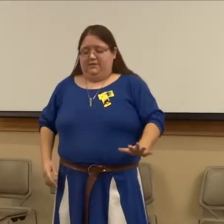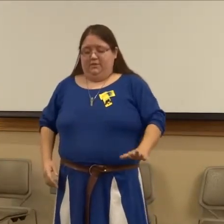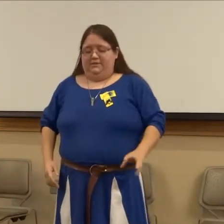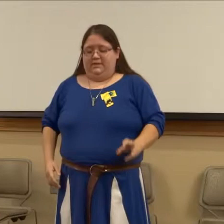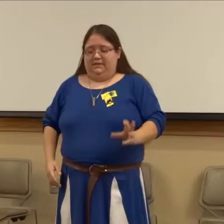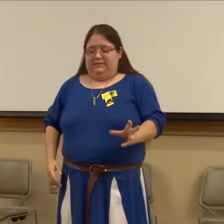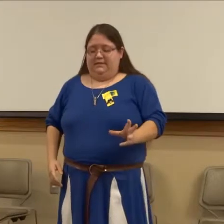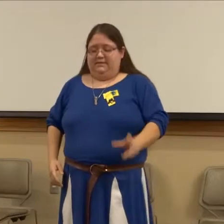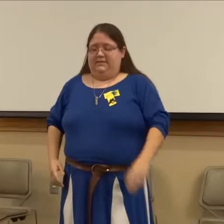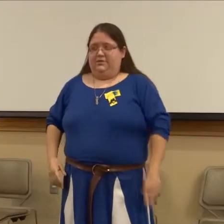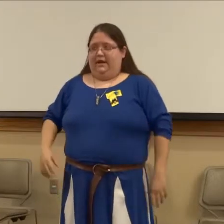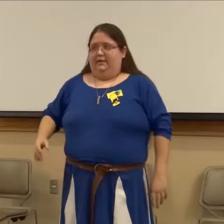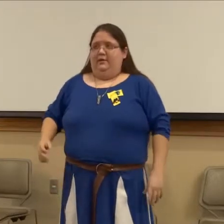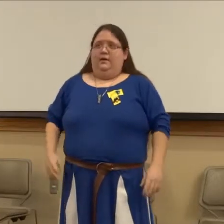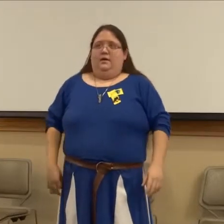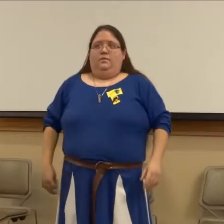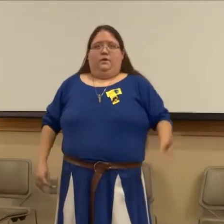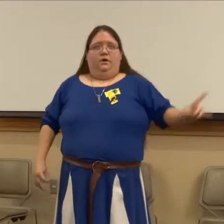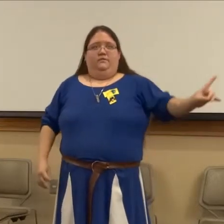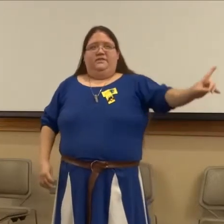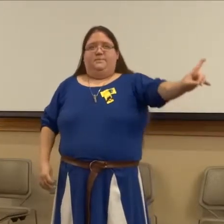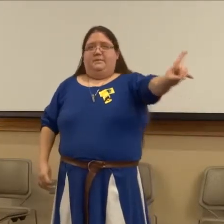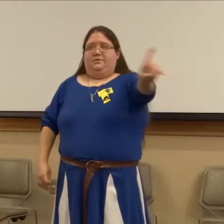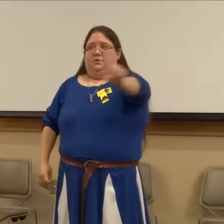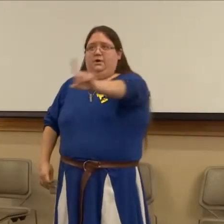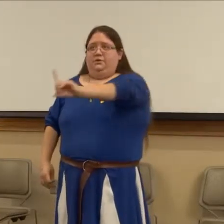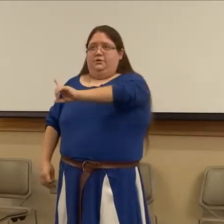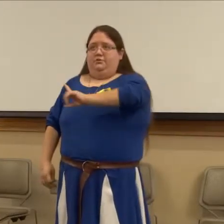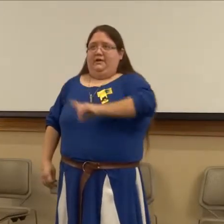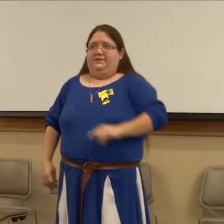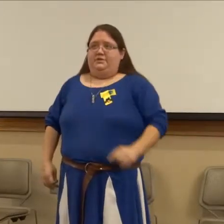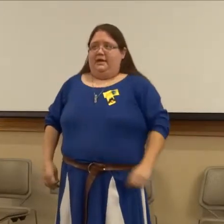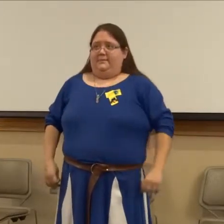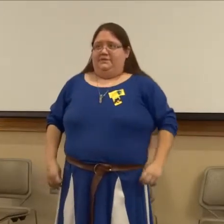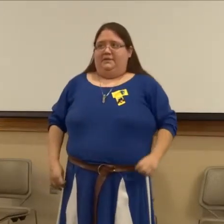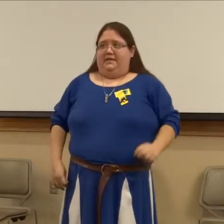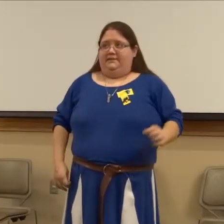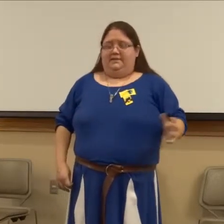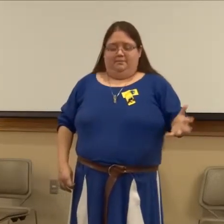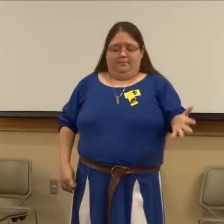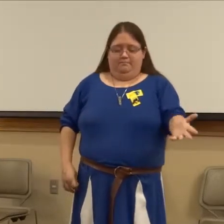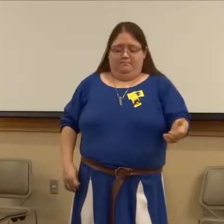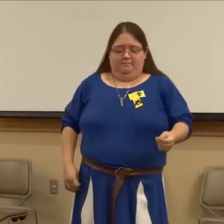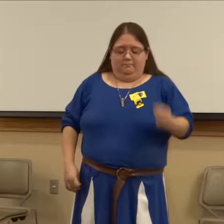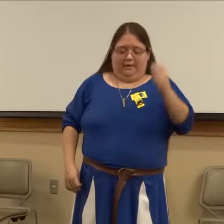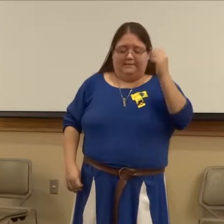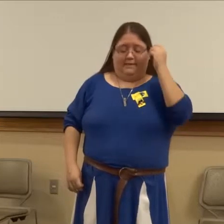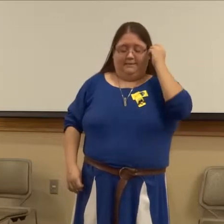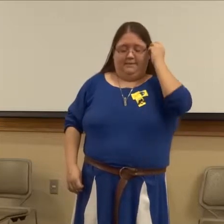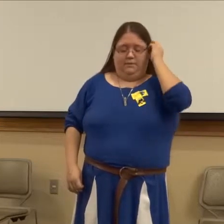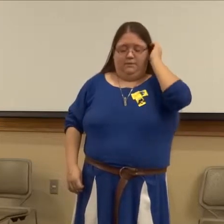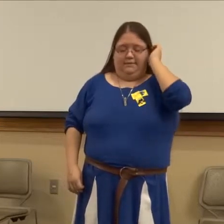horses on this dusty track, with all of these people to watch her great shame as she needs to race against these horses.